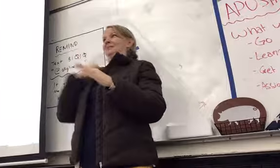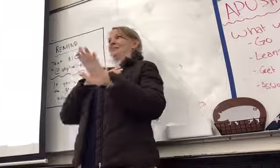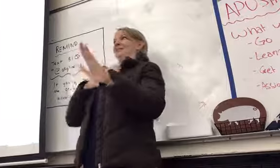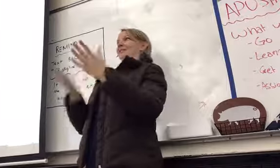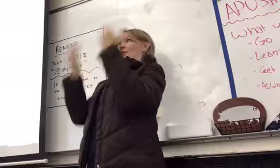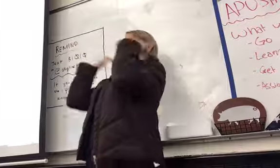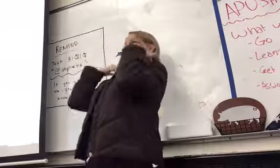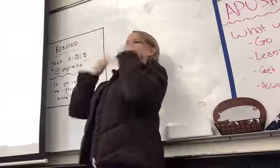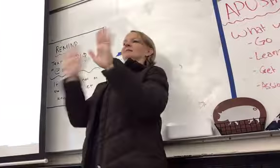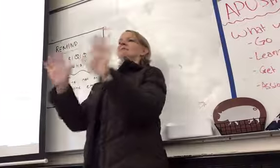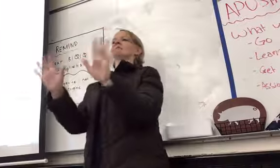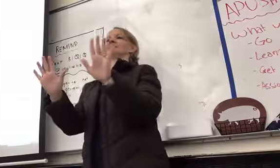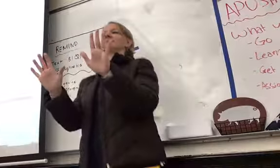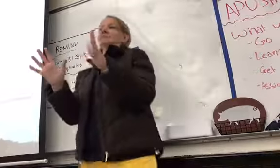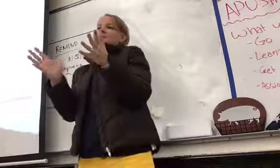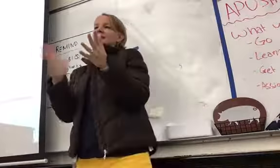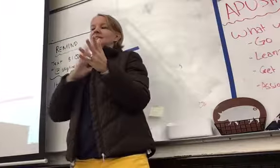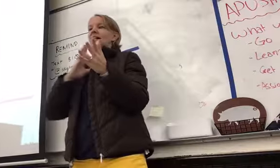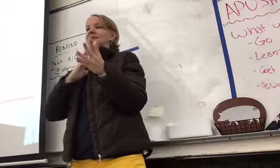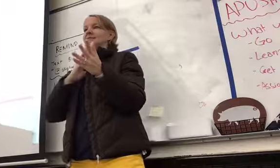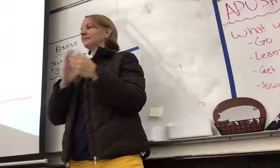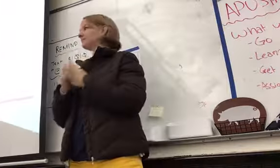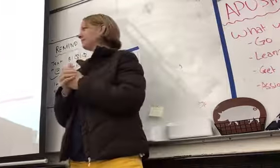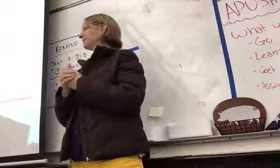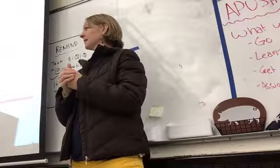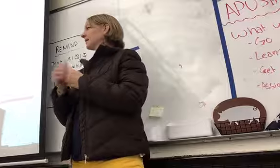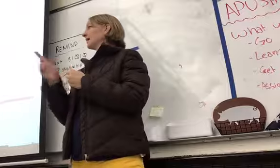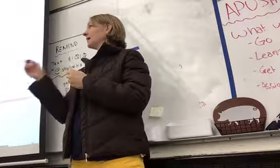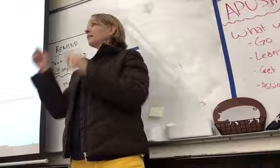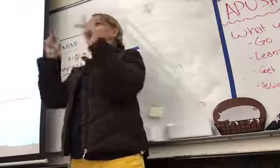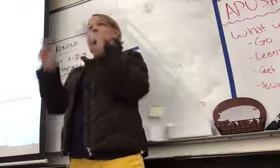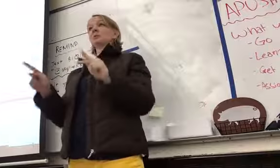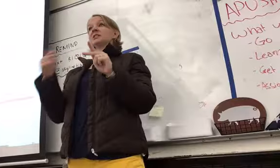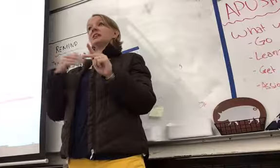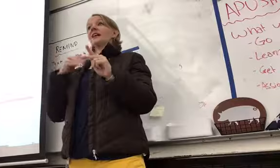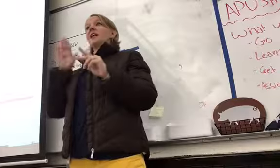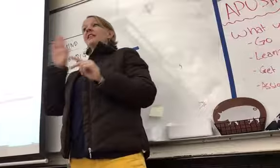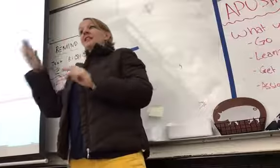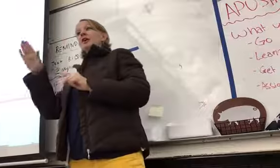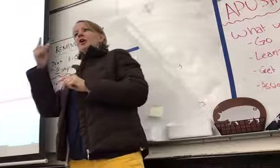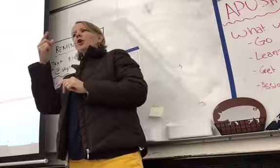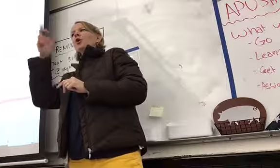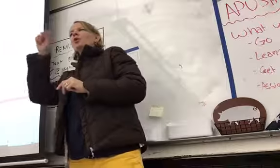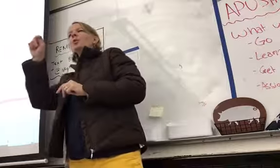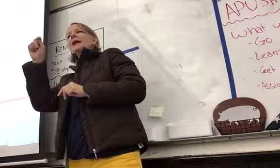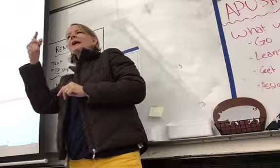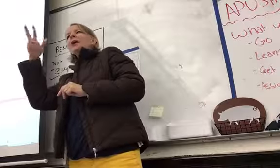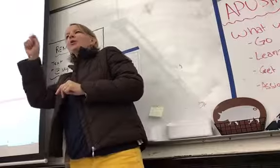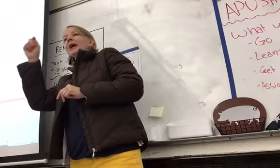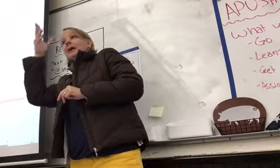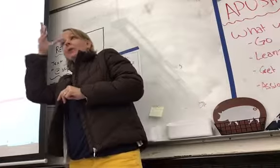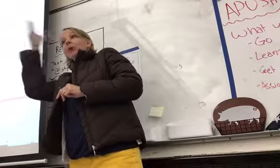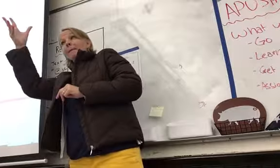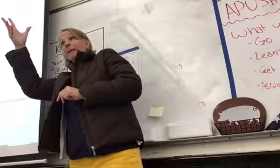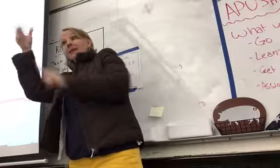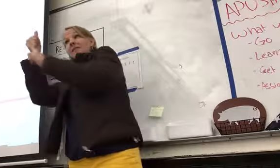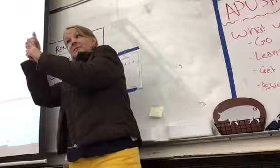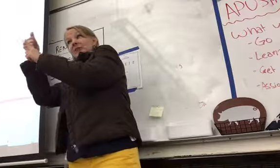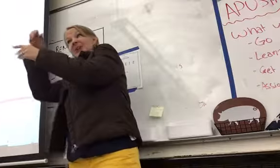sure you'll do fine. So, this person had a great-grandparent that was in the war. And so, what they did is they found the